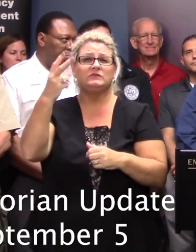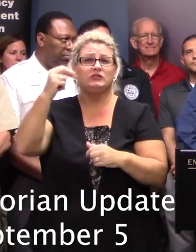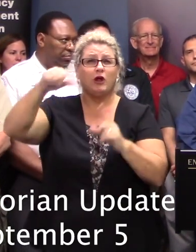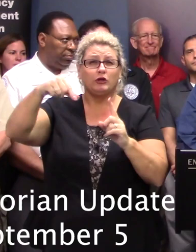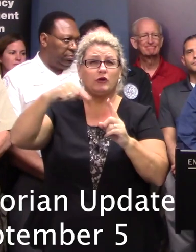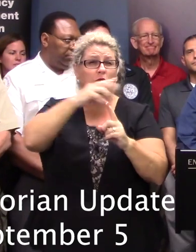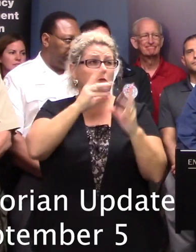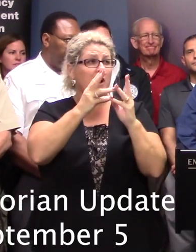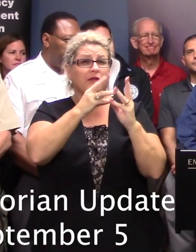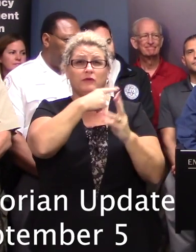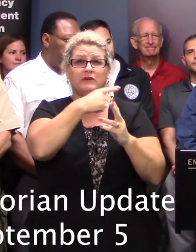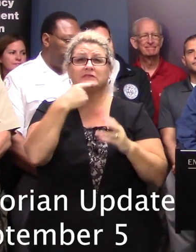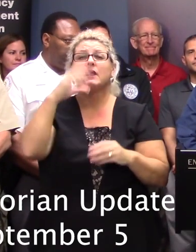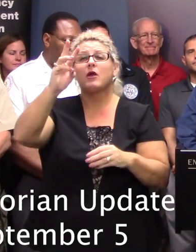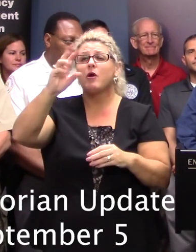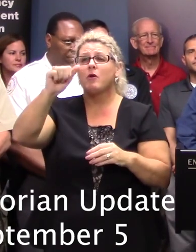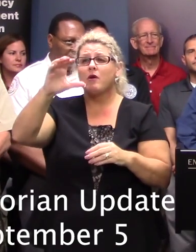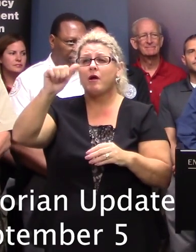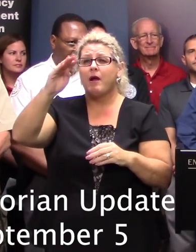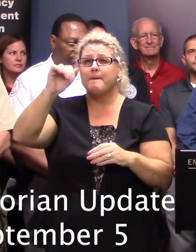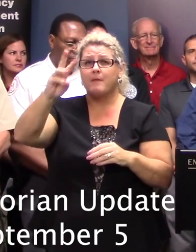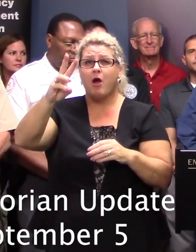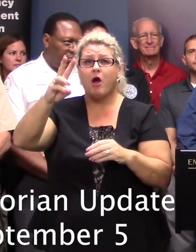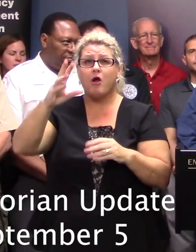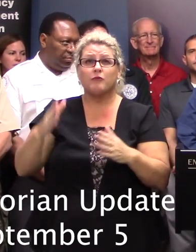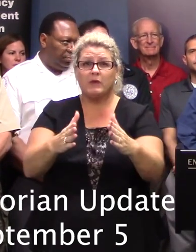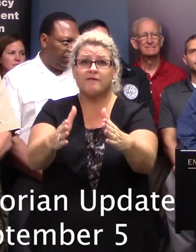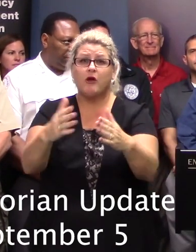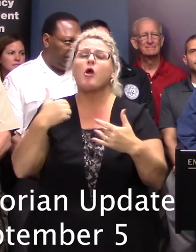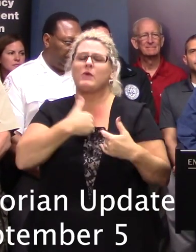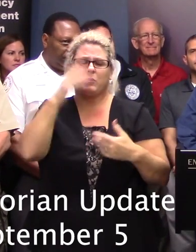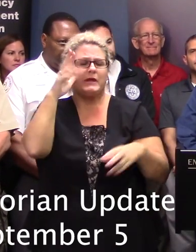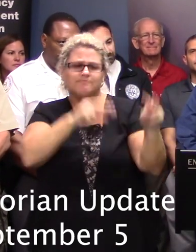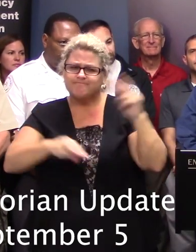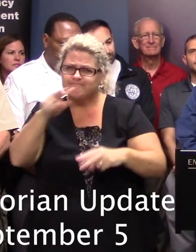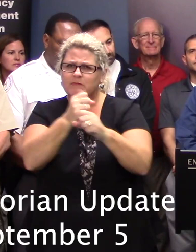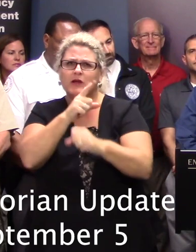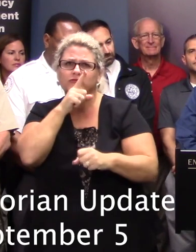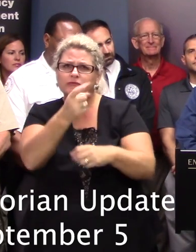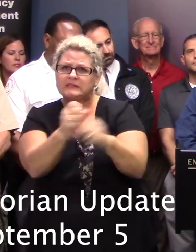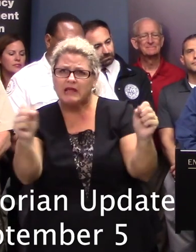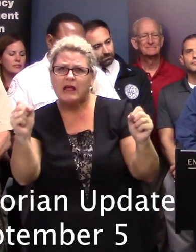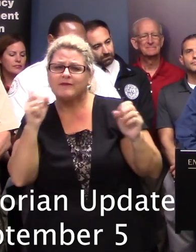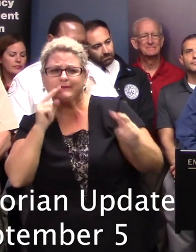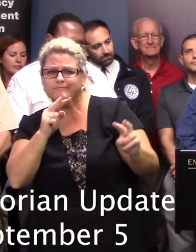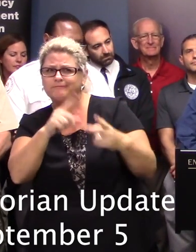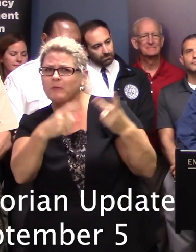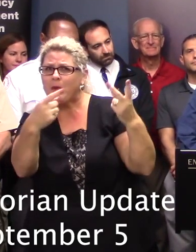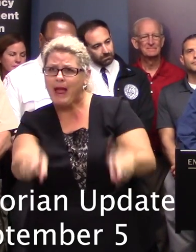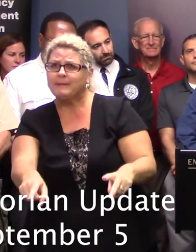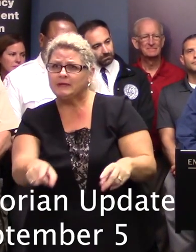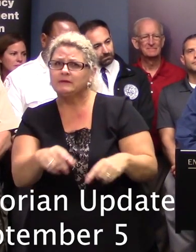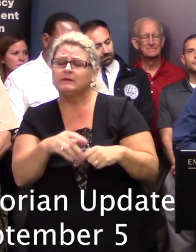Waccamaw River. We continue our analysis with regards to our infrastructure in that area to try to anticipate what may be coming our way